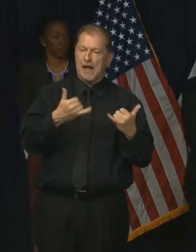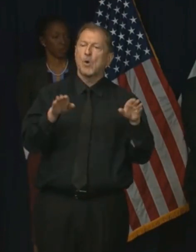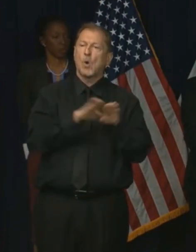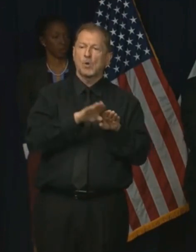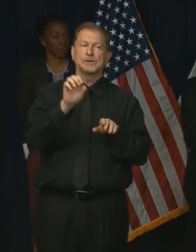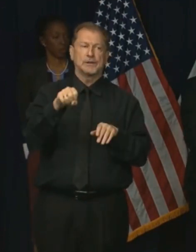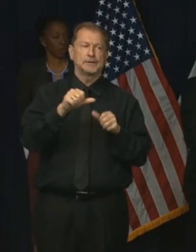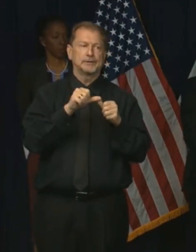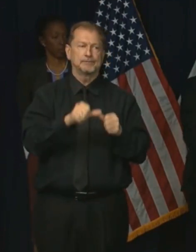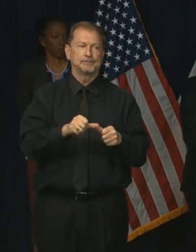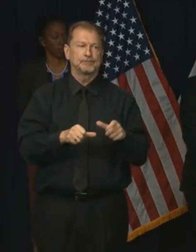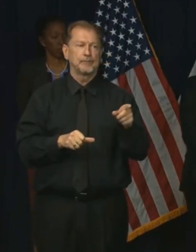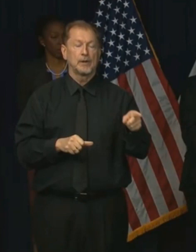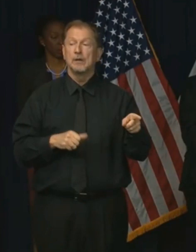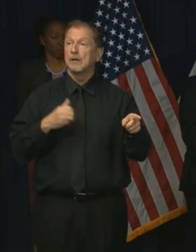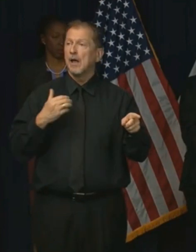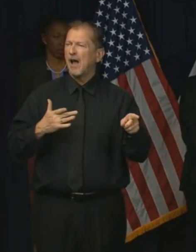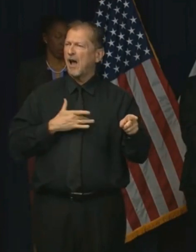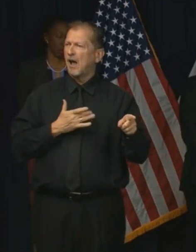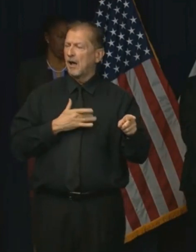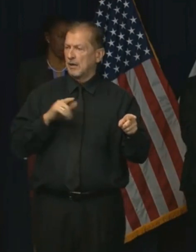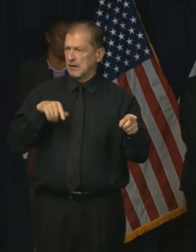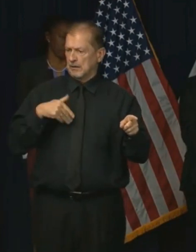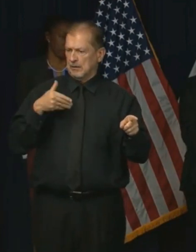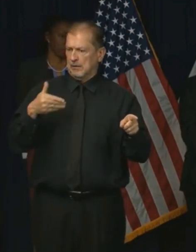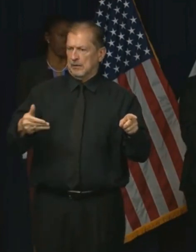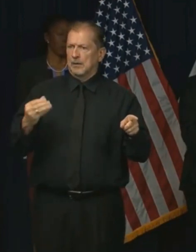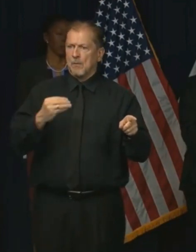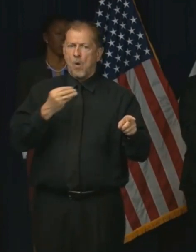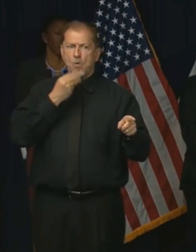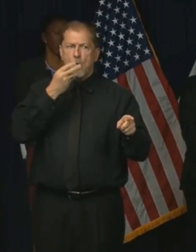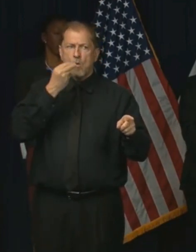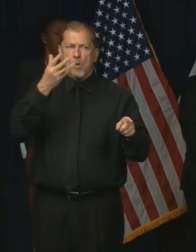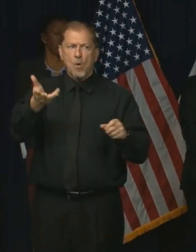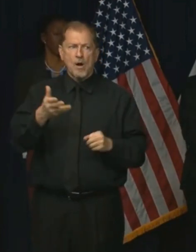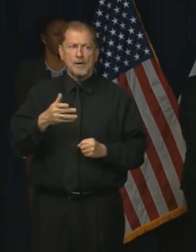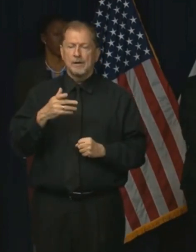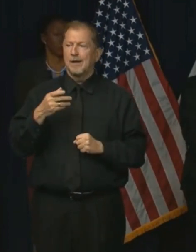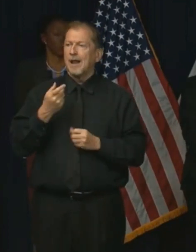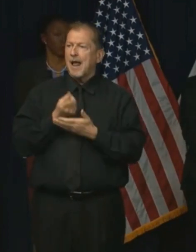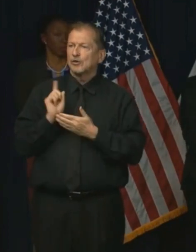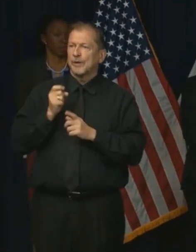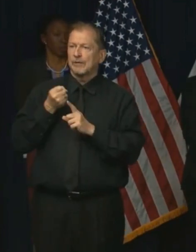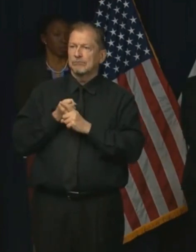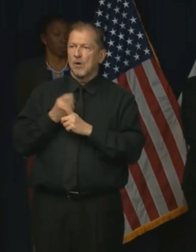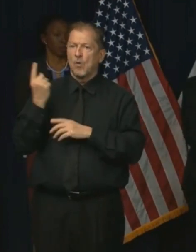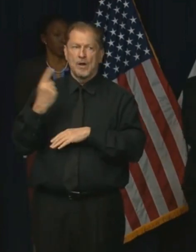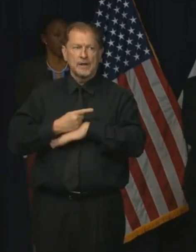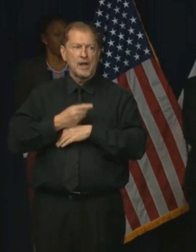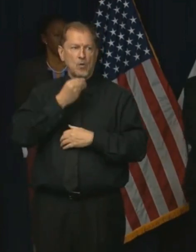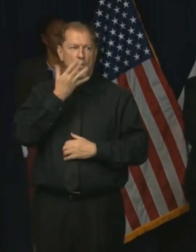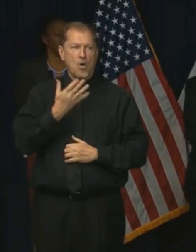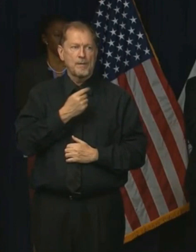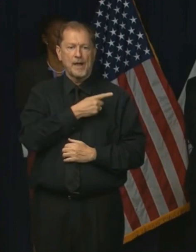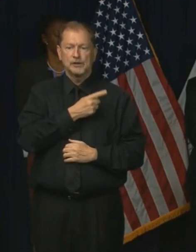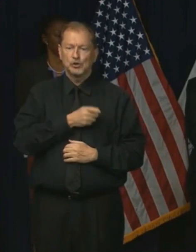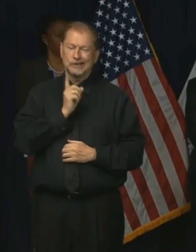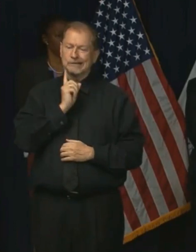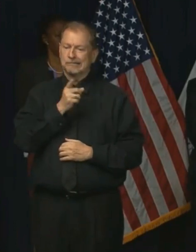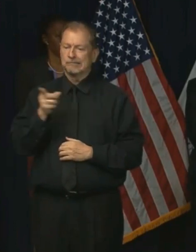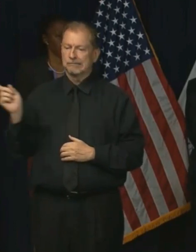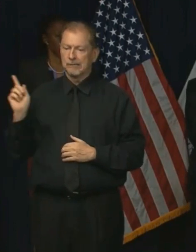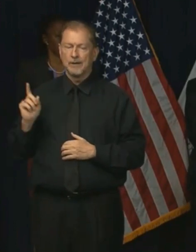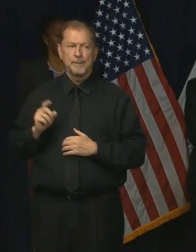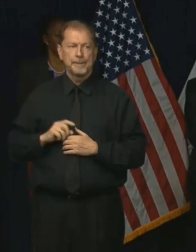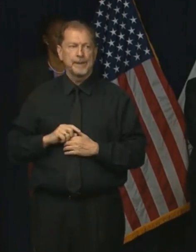anticipate, though, with the weather getting warmer than the coming weeks. I mean, we had one warm day last week. You came out with some very stern words. How